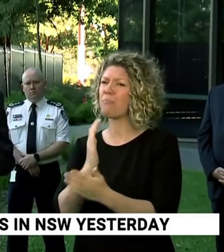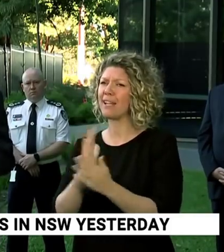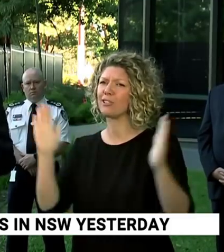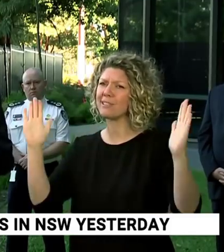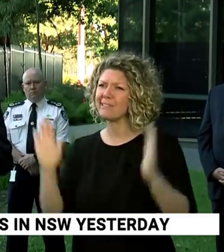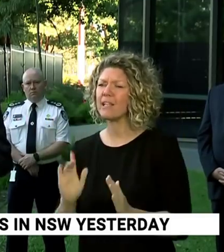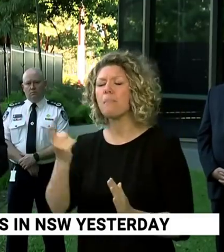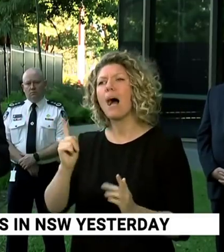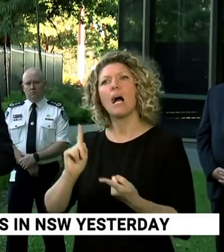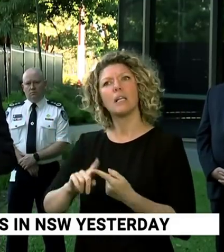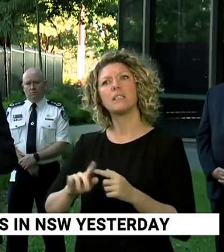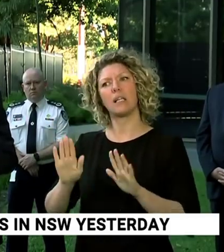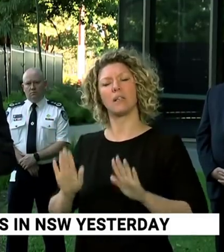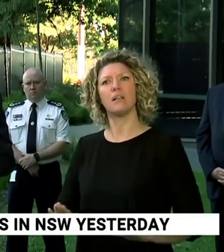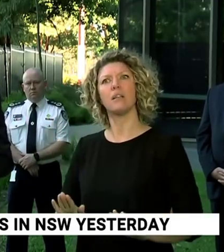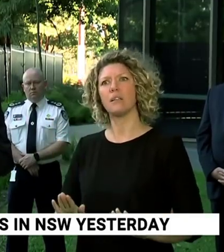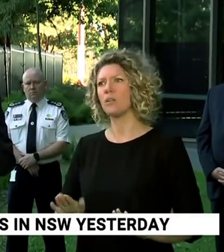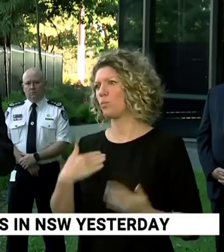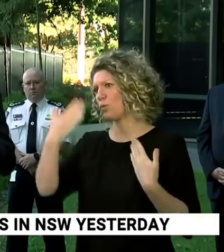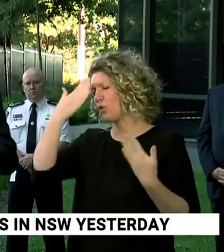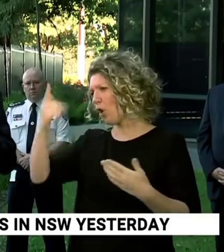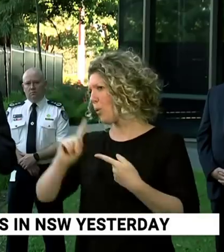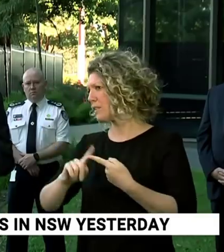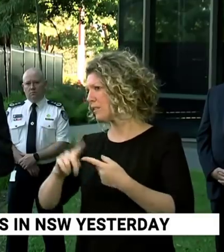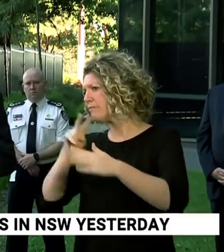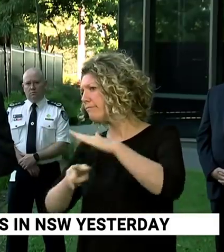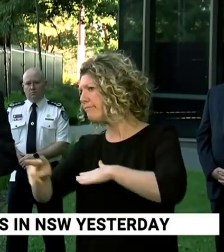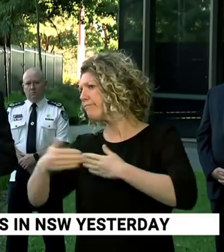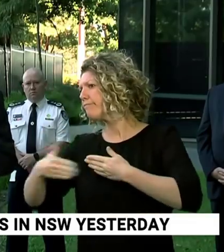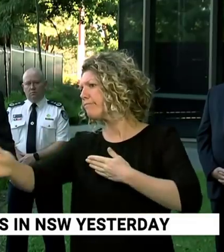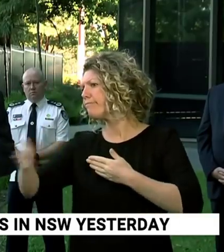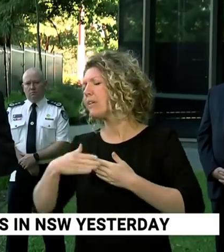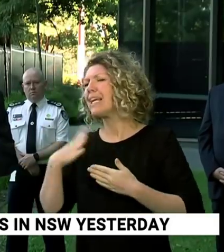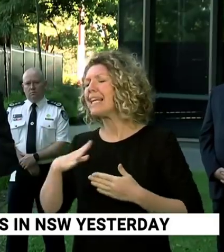But it's too early to make too many assumptions. We need to keep a very close eye on these figures, which we'll do.